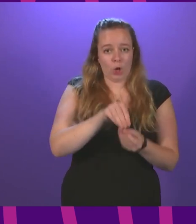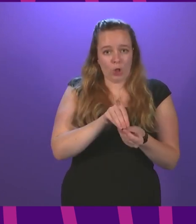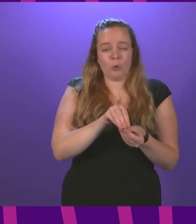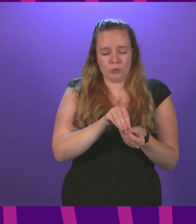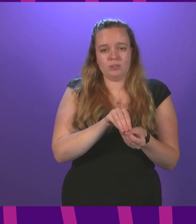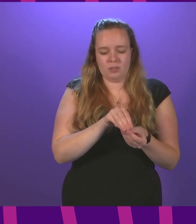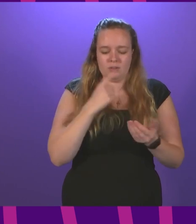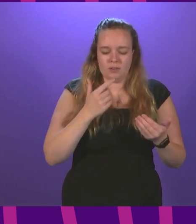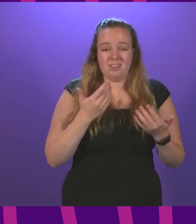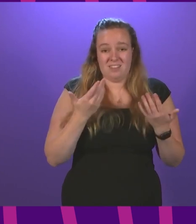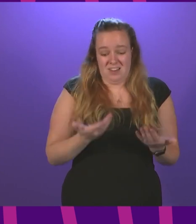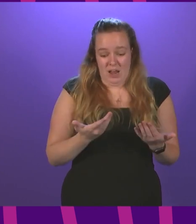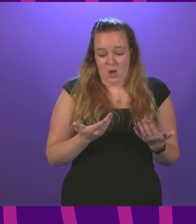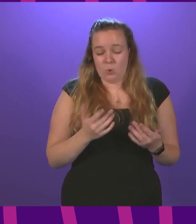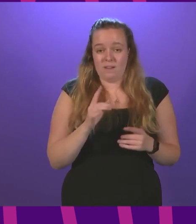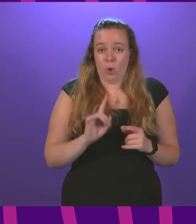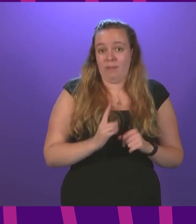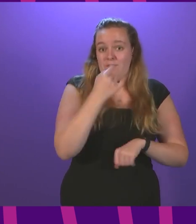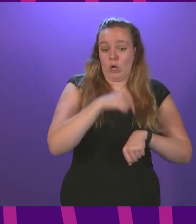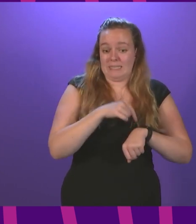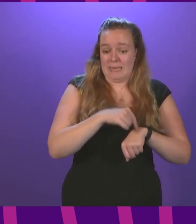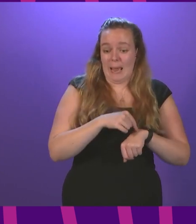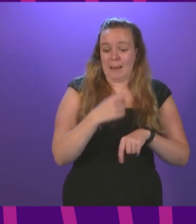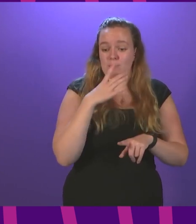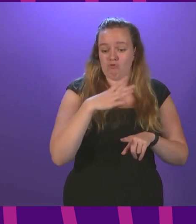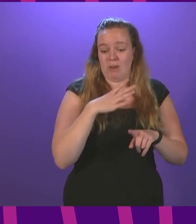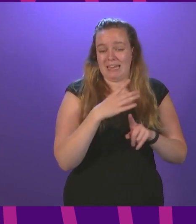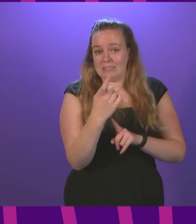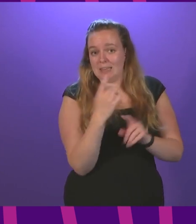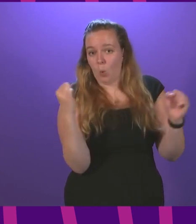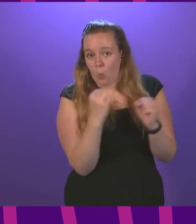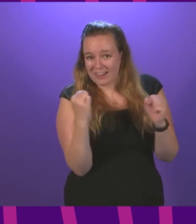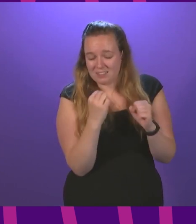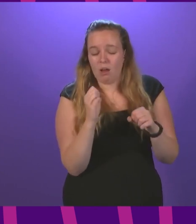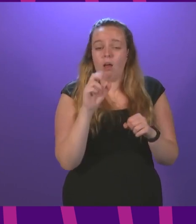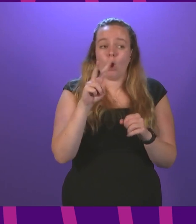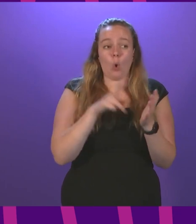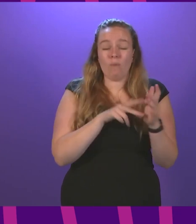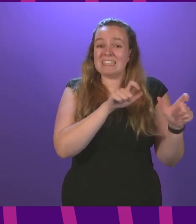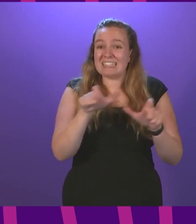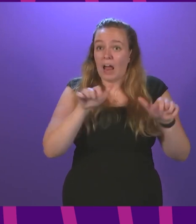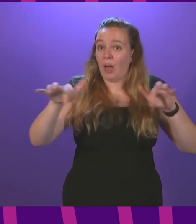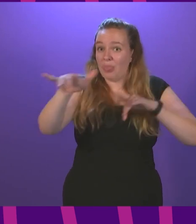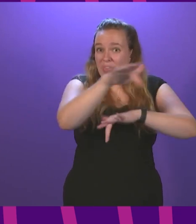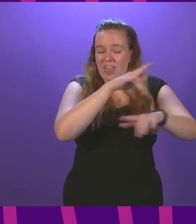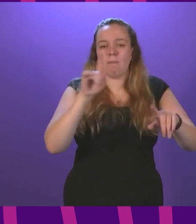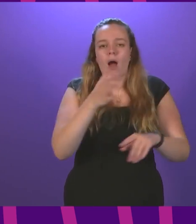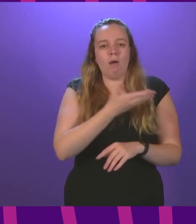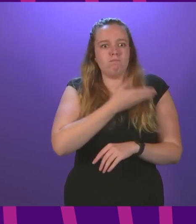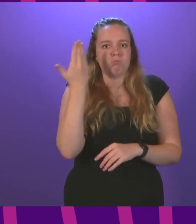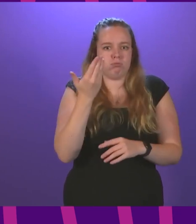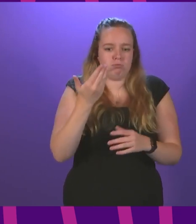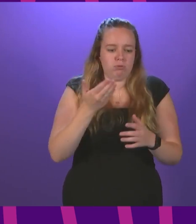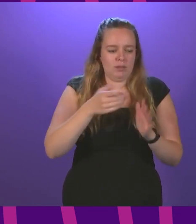as we move for the first time into a winter with Covid circulating, but without any significant